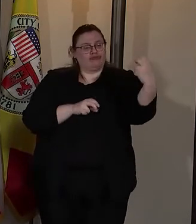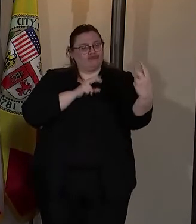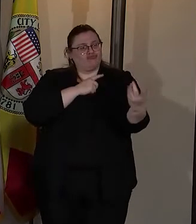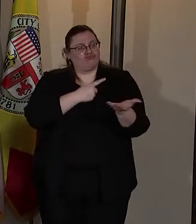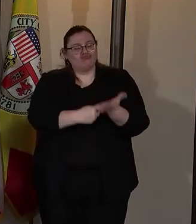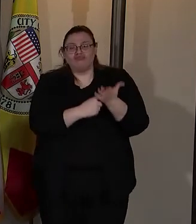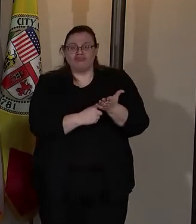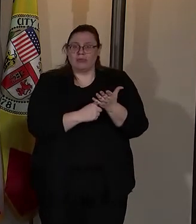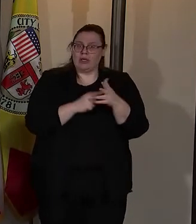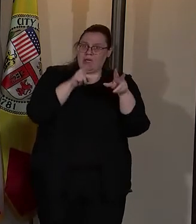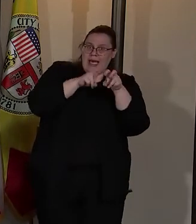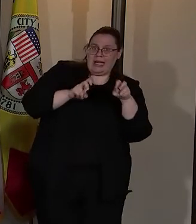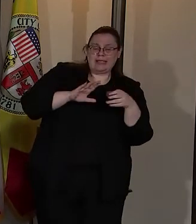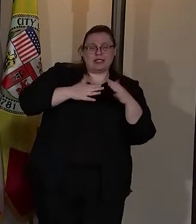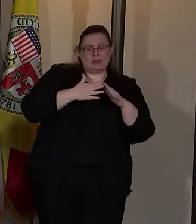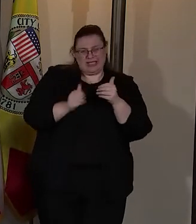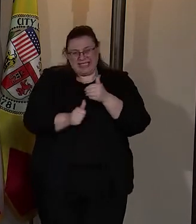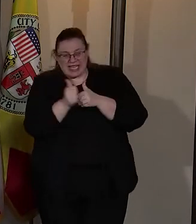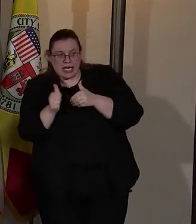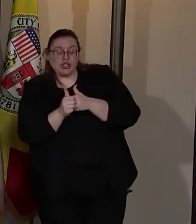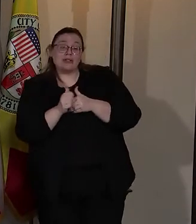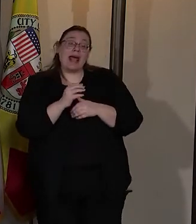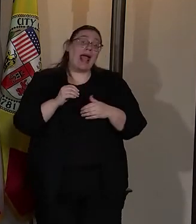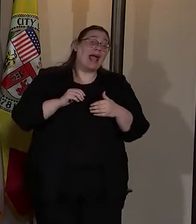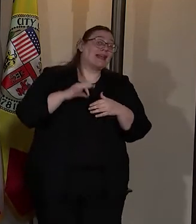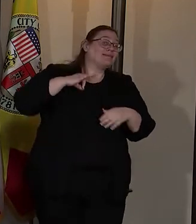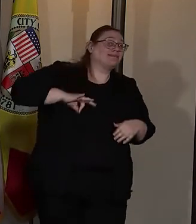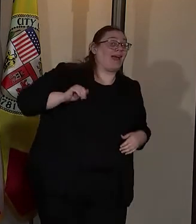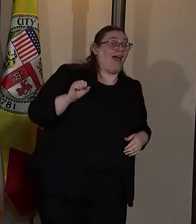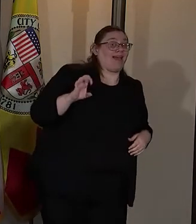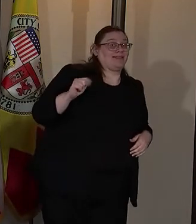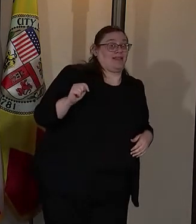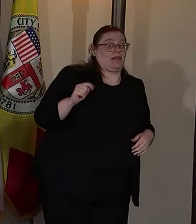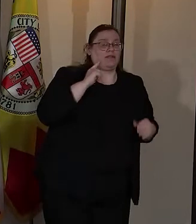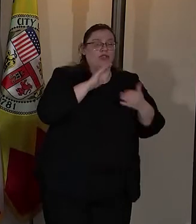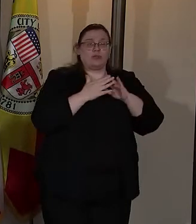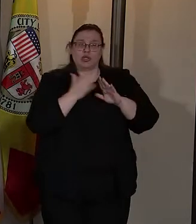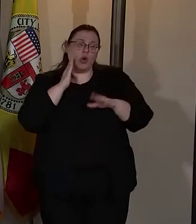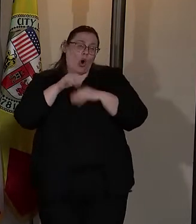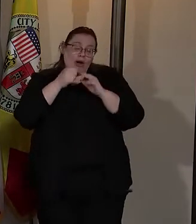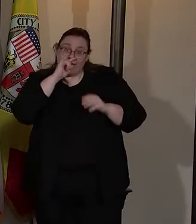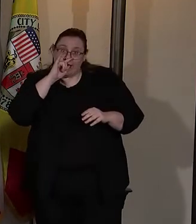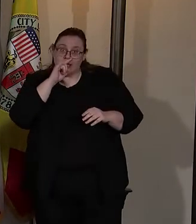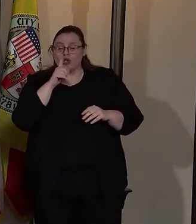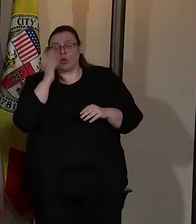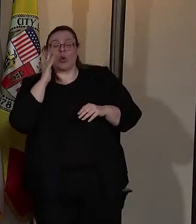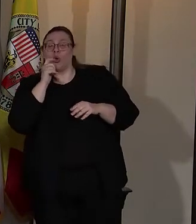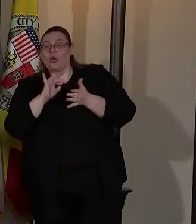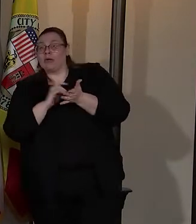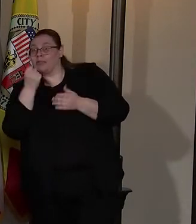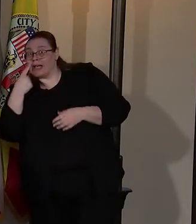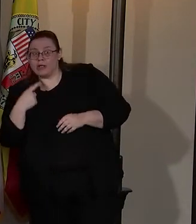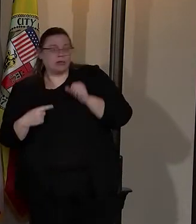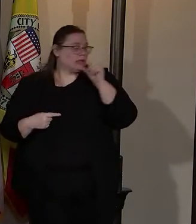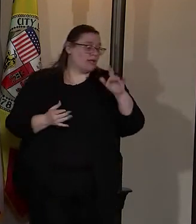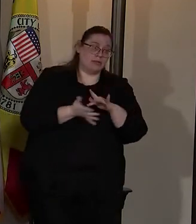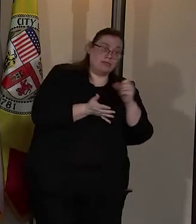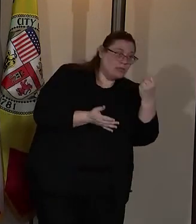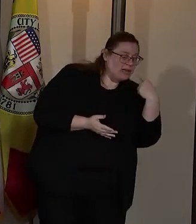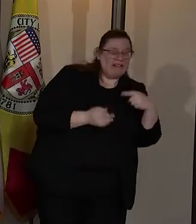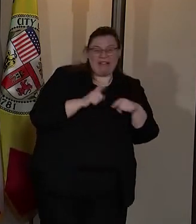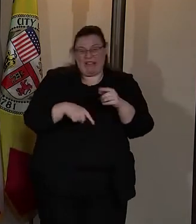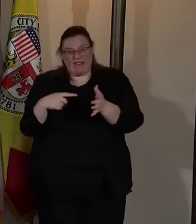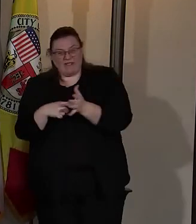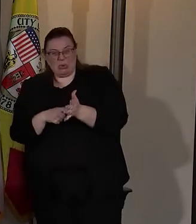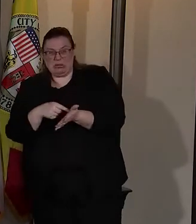community's dangers and community's assets. You know every kid. You know who's on medication. You know who isn't. You know who can't afford their